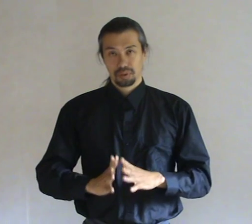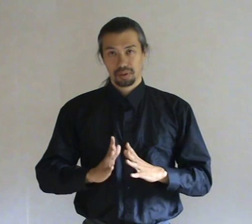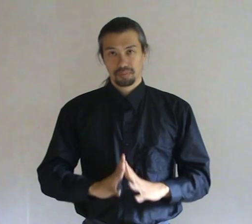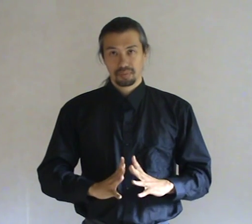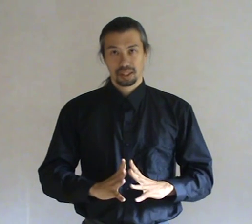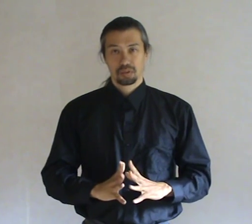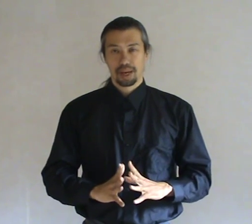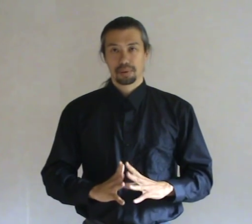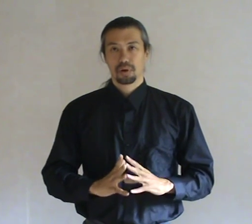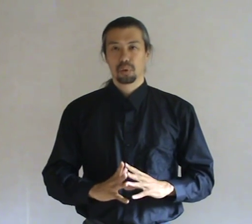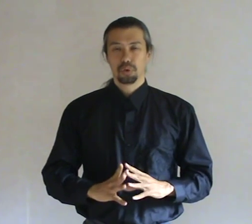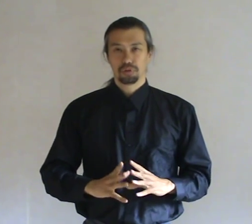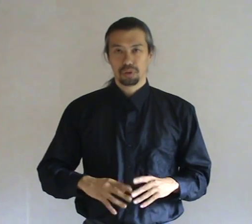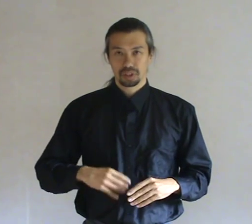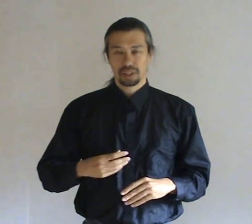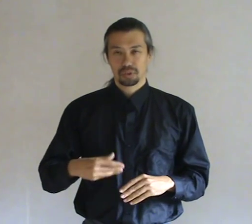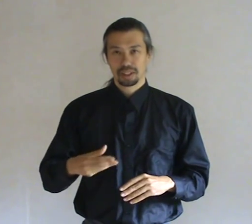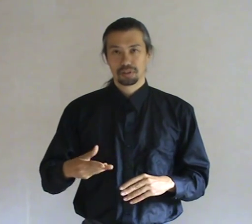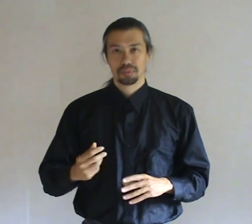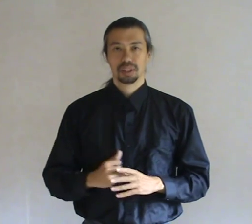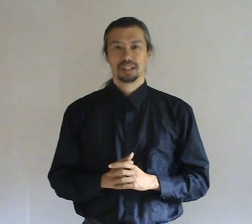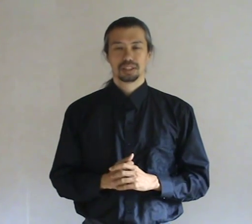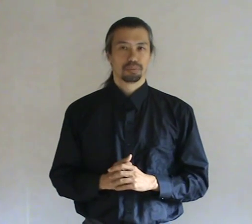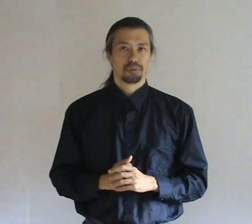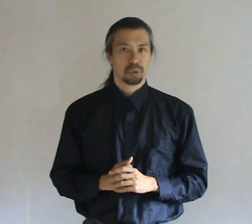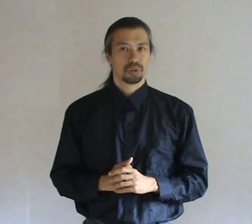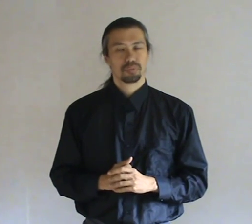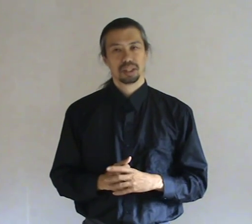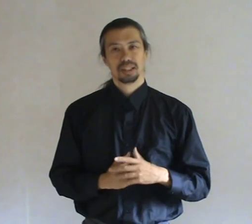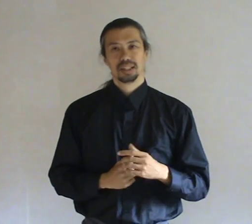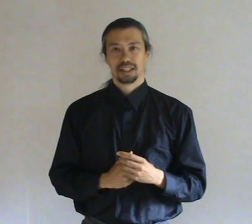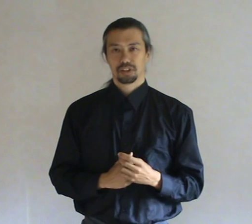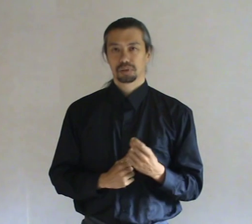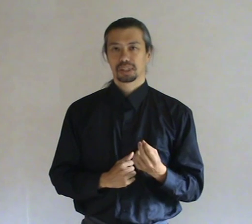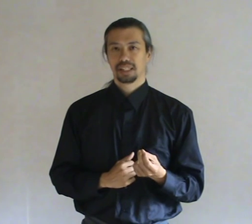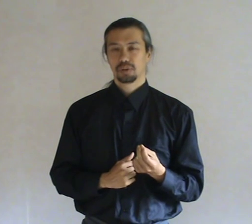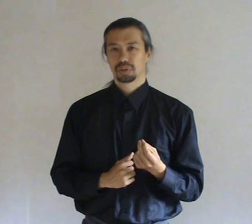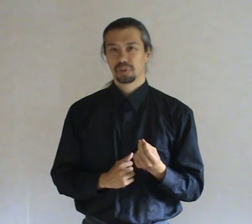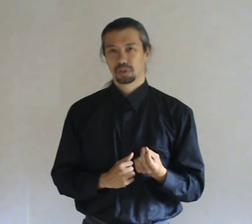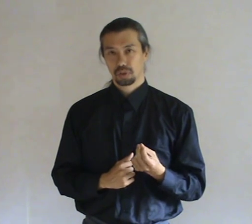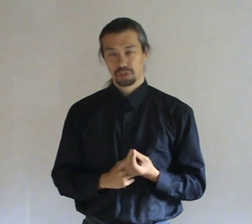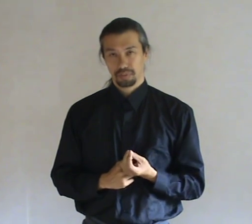To grab a hold of you. try to give them some food. And ultimately you want to exhaust them.